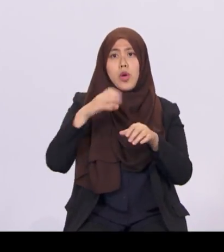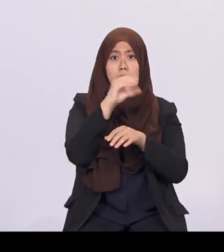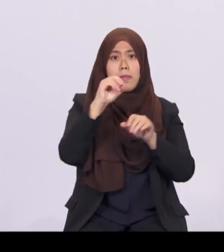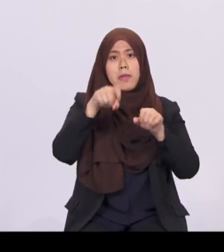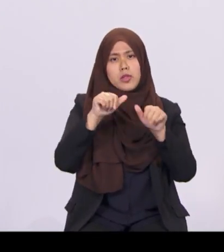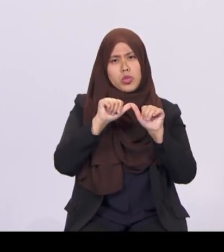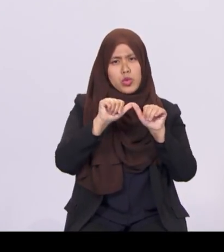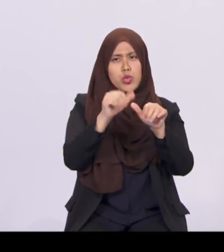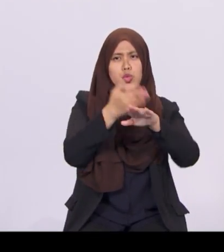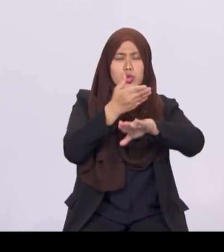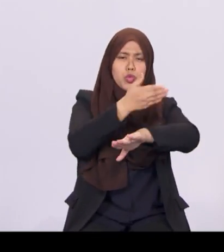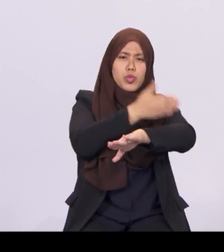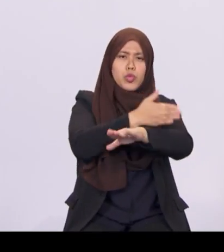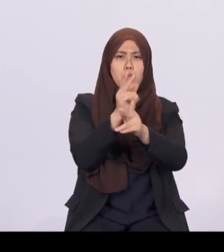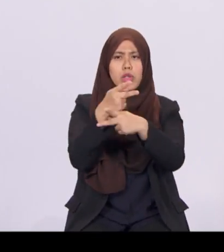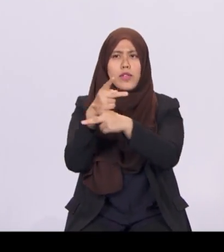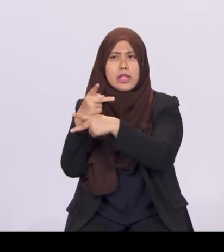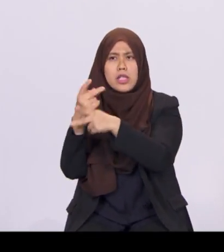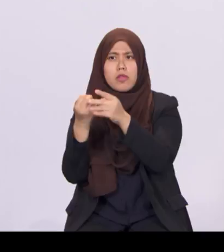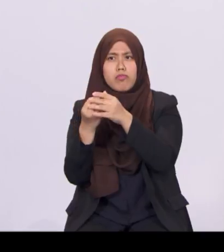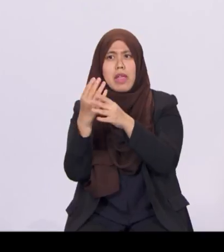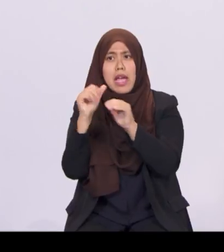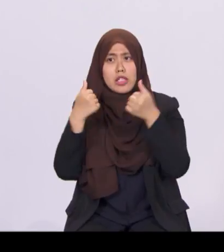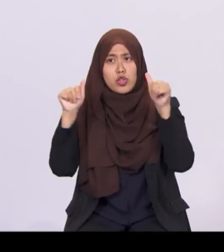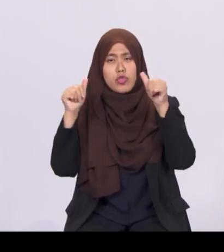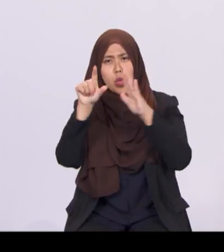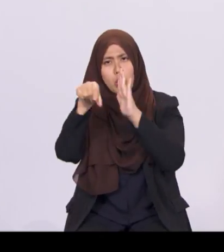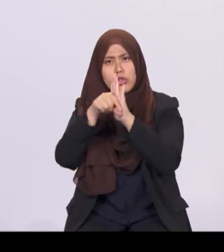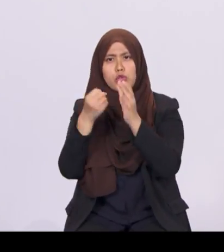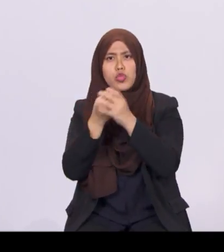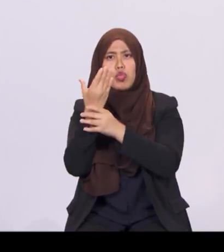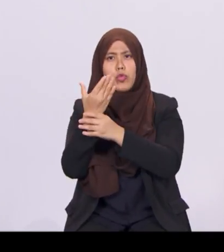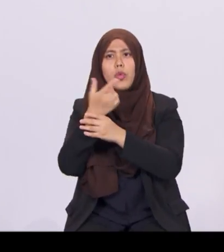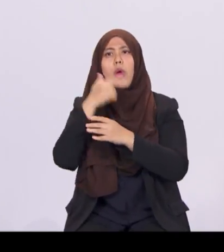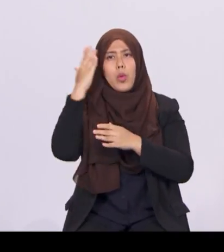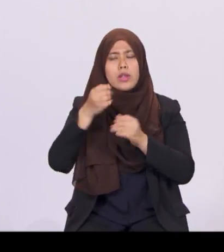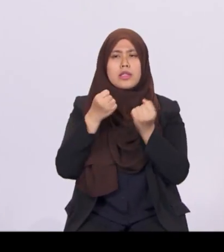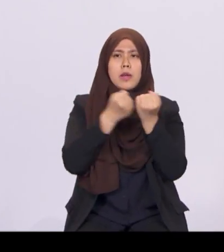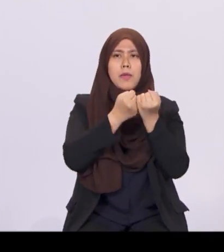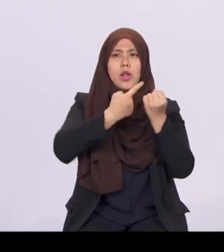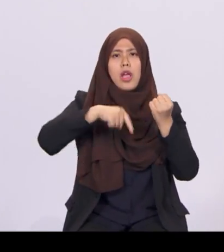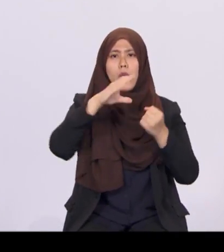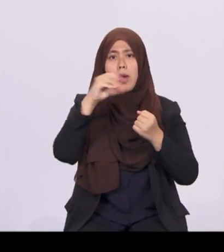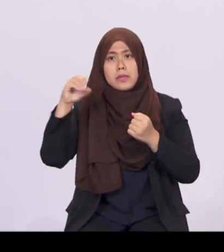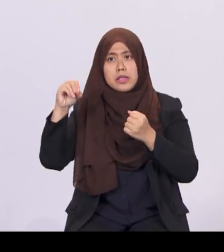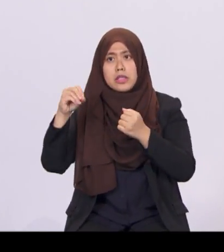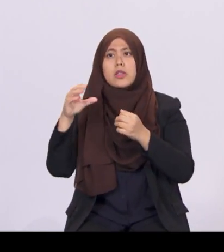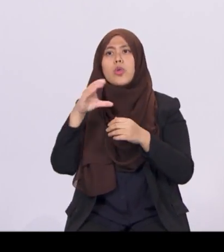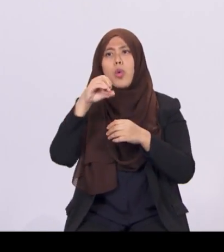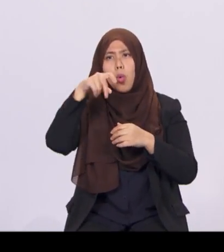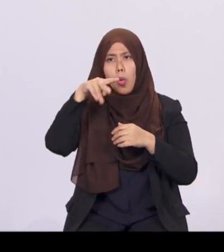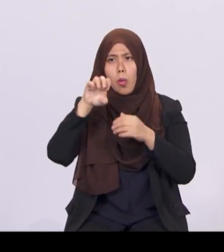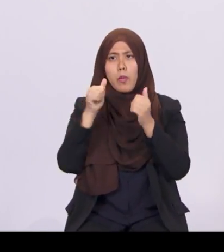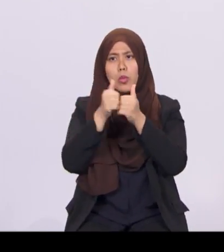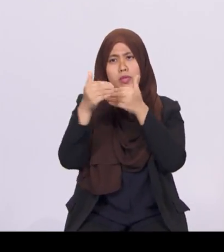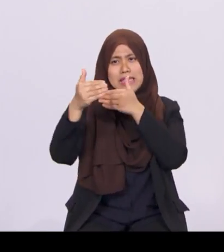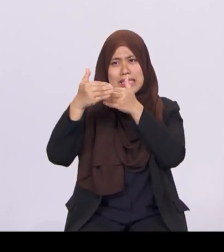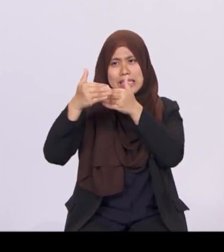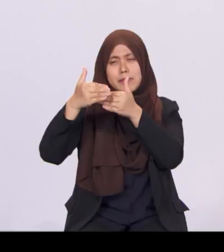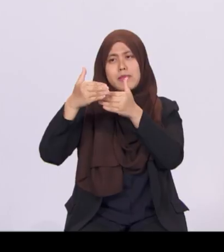We will support our firms to cope with near-term cost pressures by extending two measures. First, I will extend